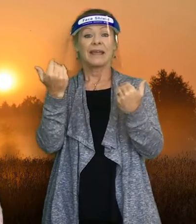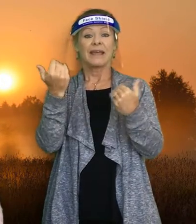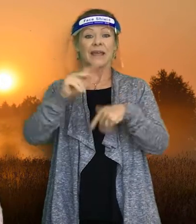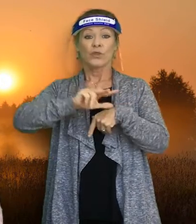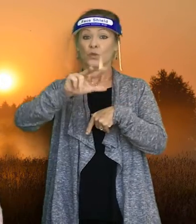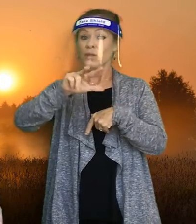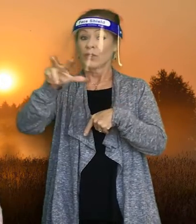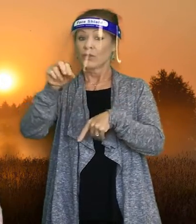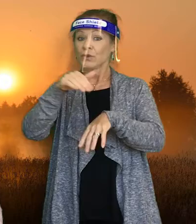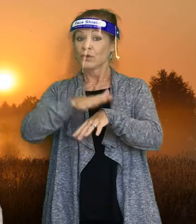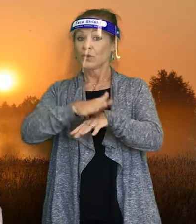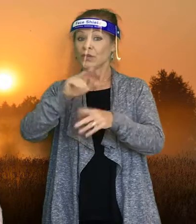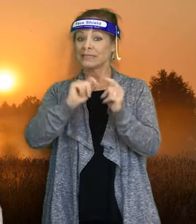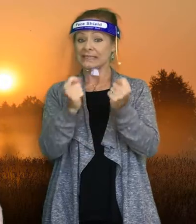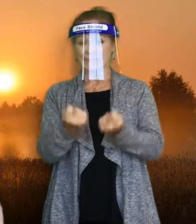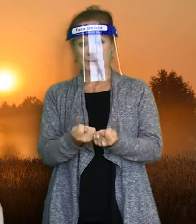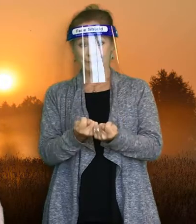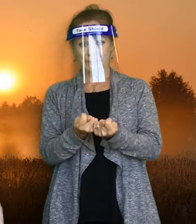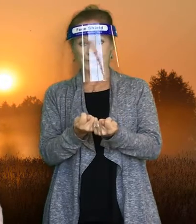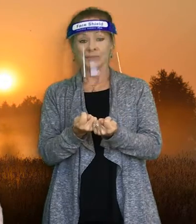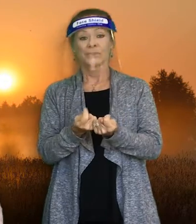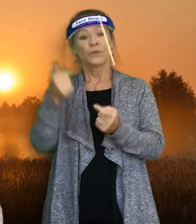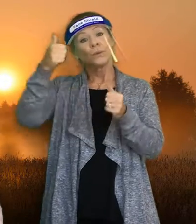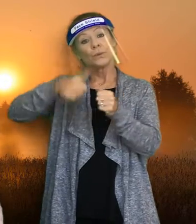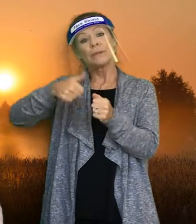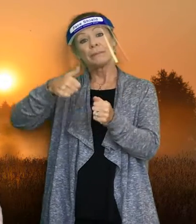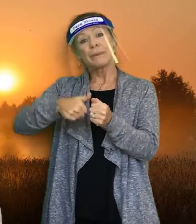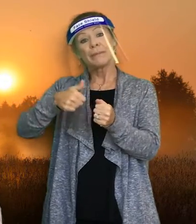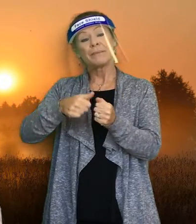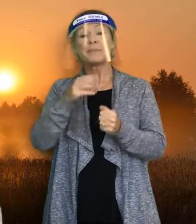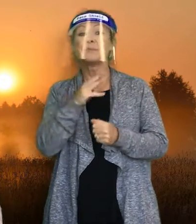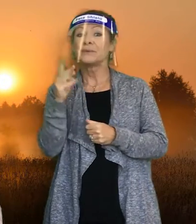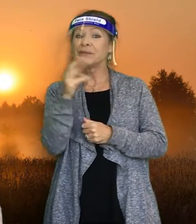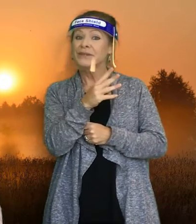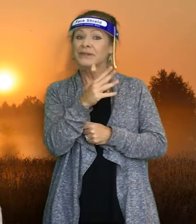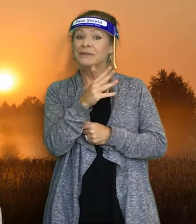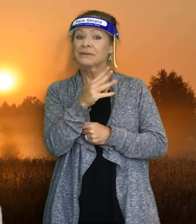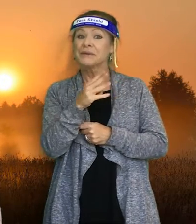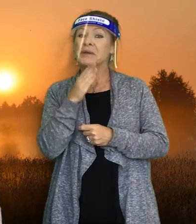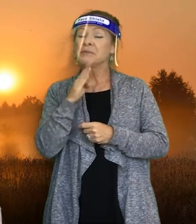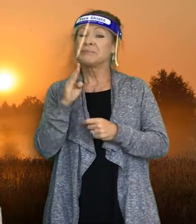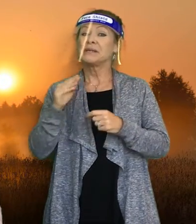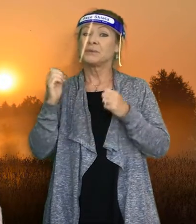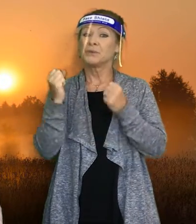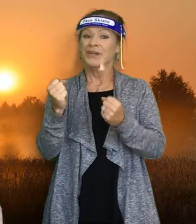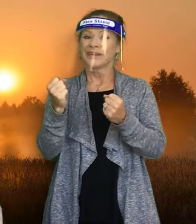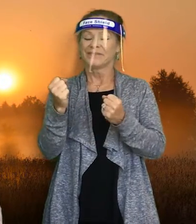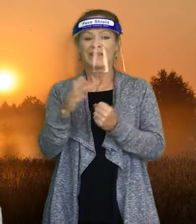.30 on Teams. Remember, be weird, be brave,